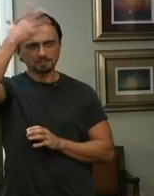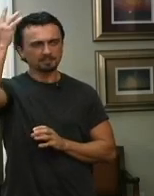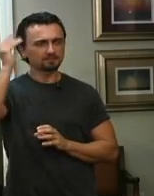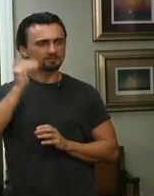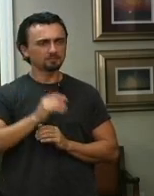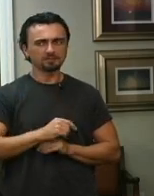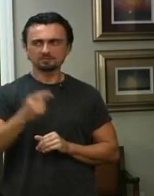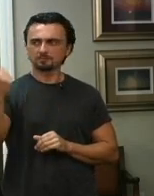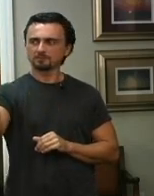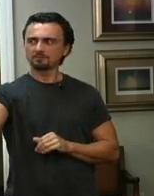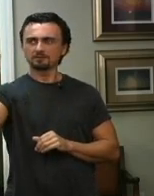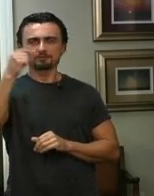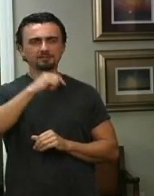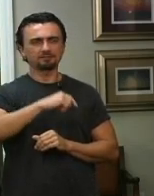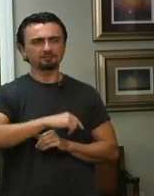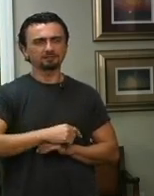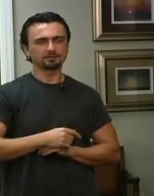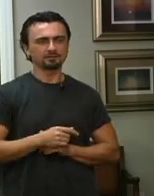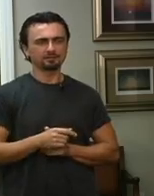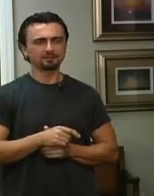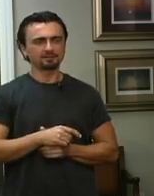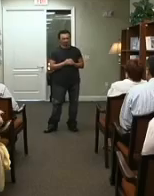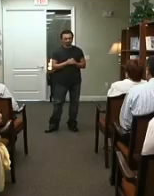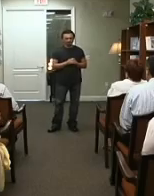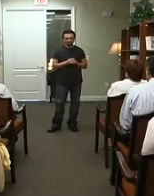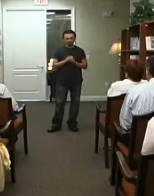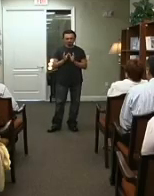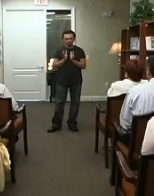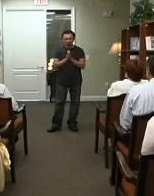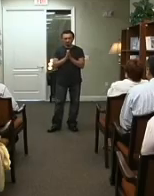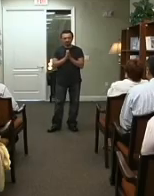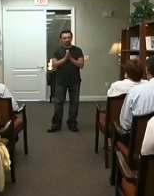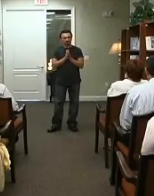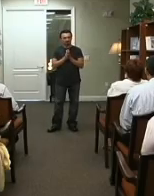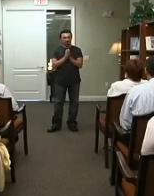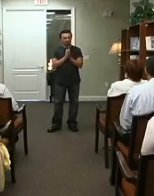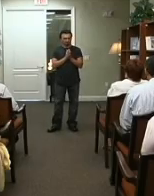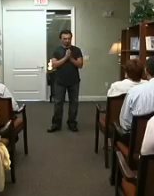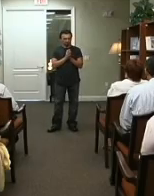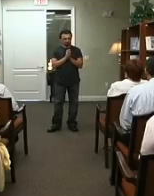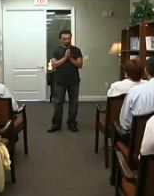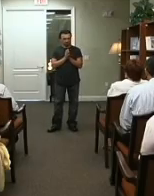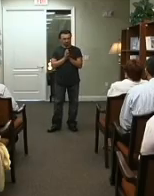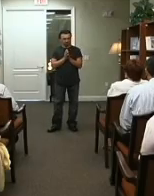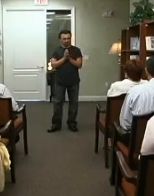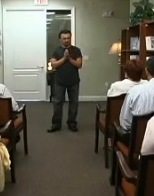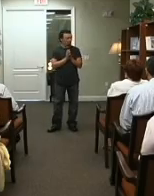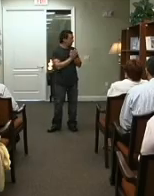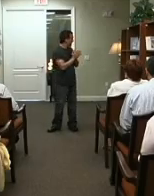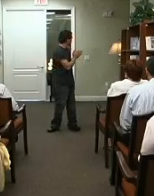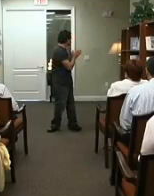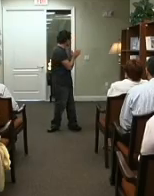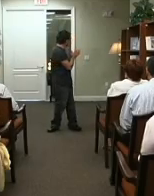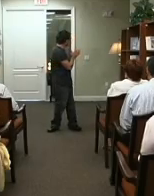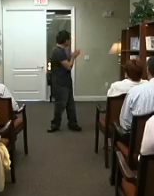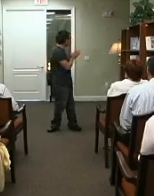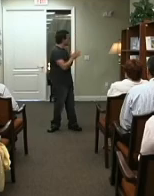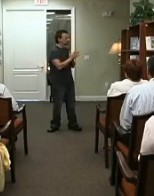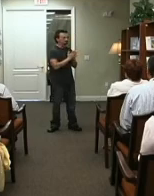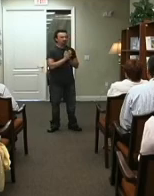me Same energy, but you saw around your finger So To make it easier We took off pictures here And I will